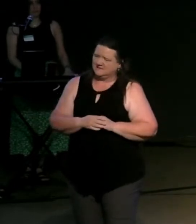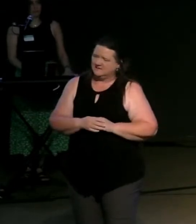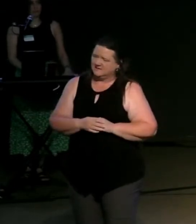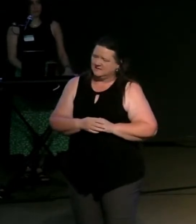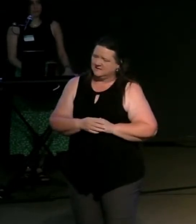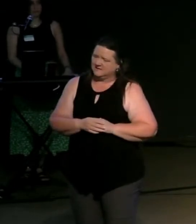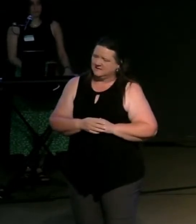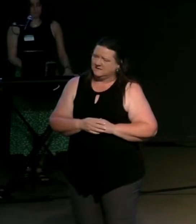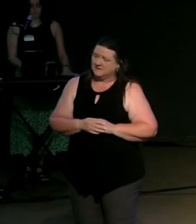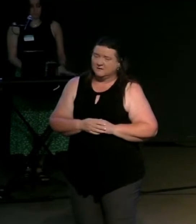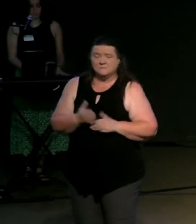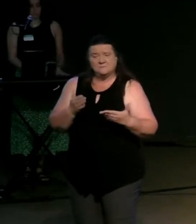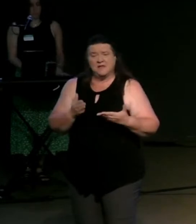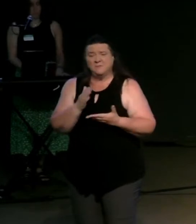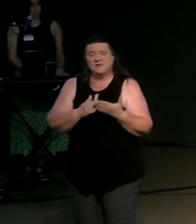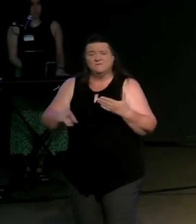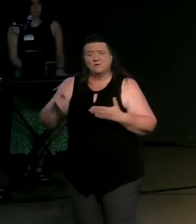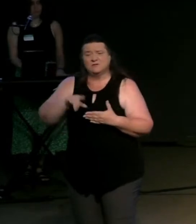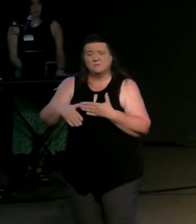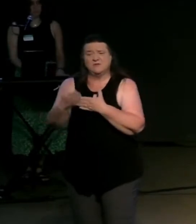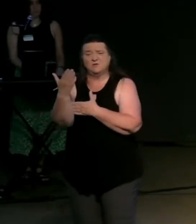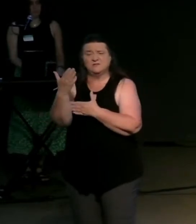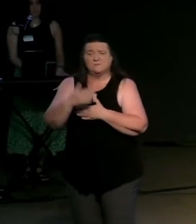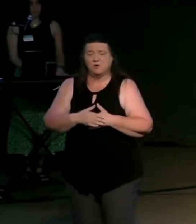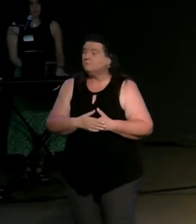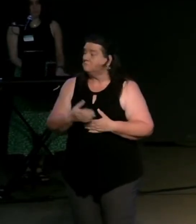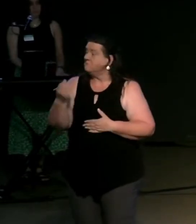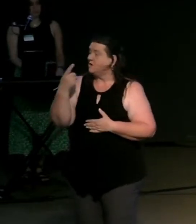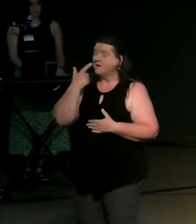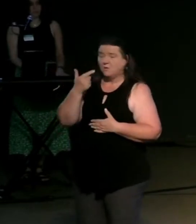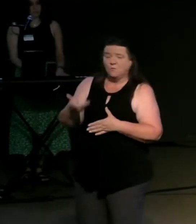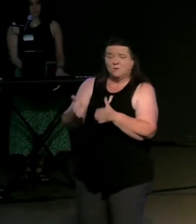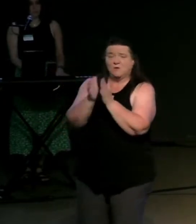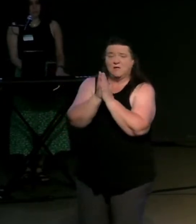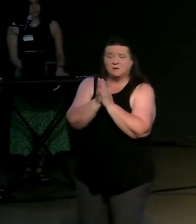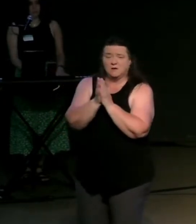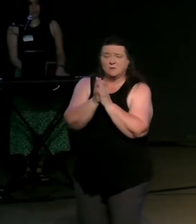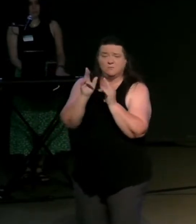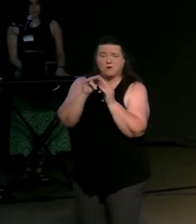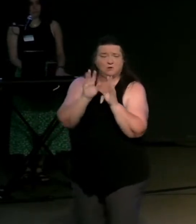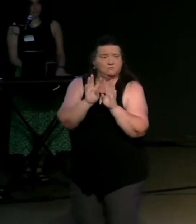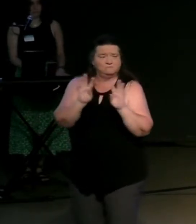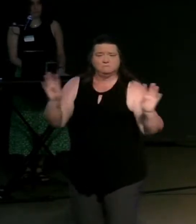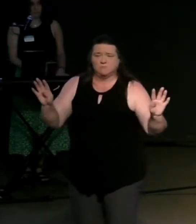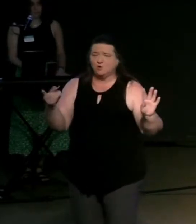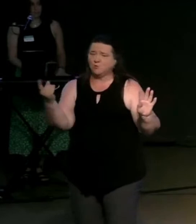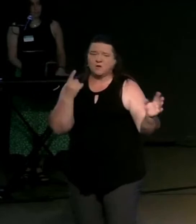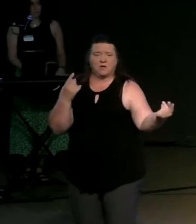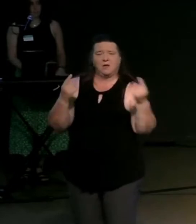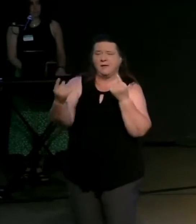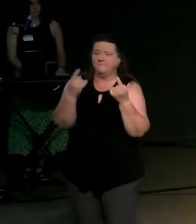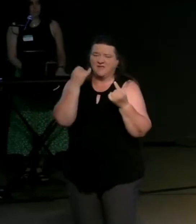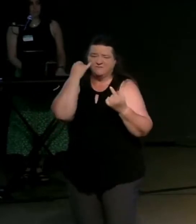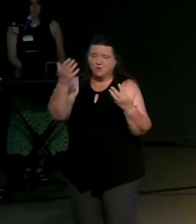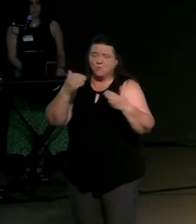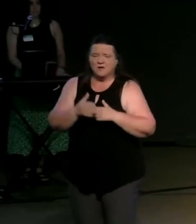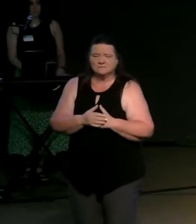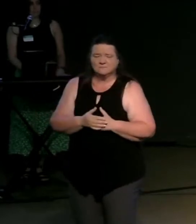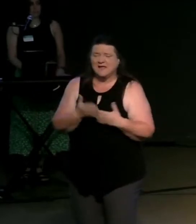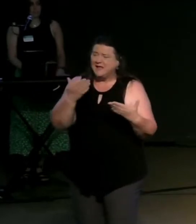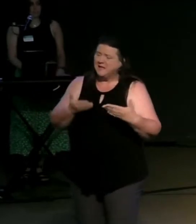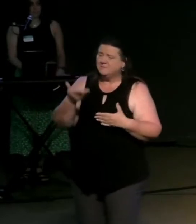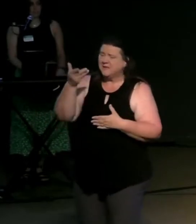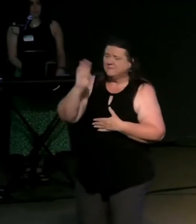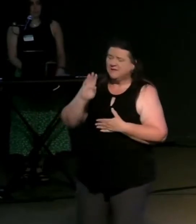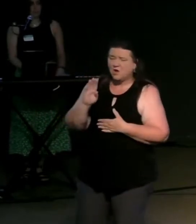maybe for some this morning in a moment our prayer partners are going to come forward and pray with you maybe for some god is speaking as he's calling us